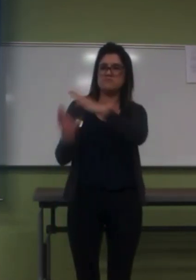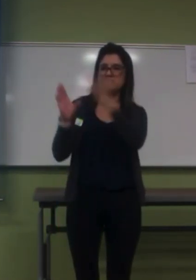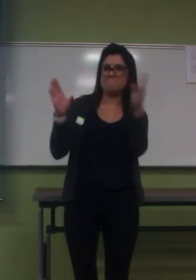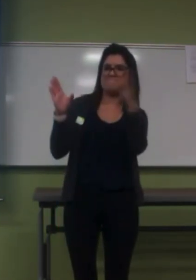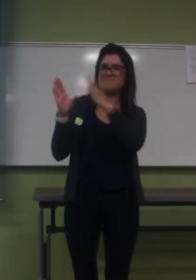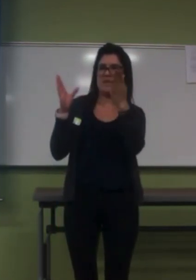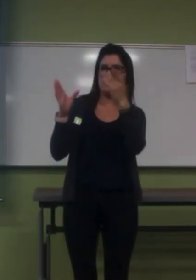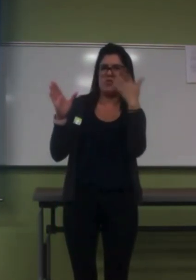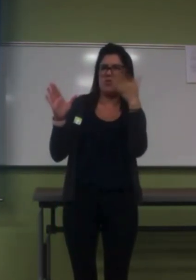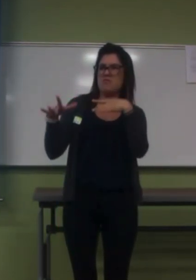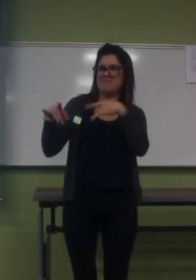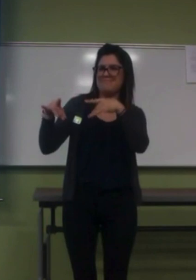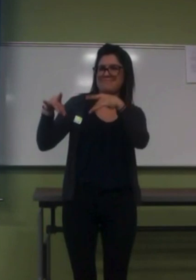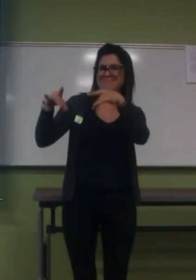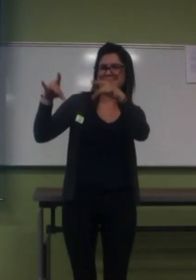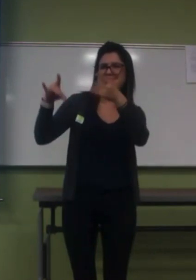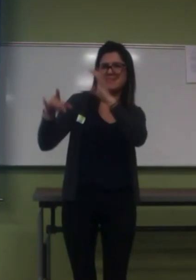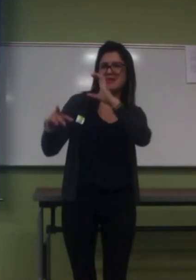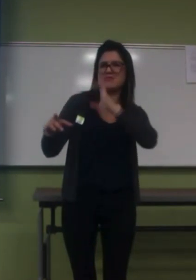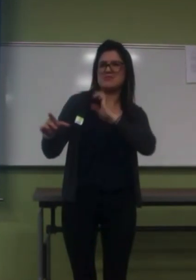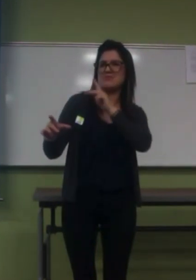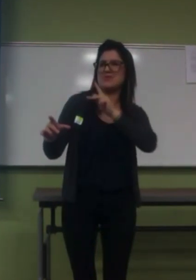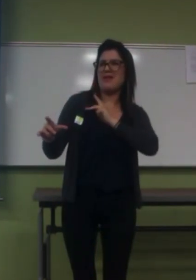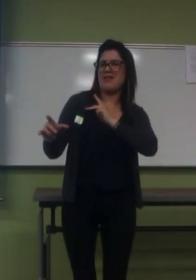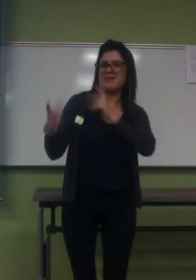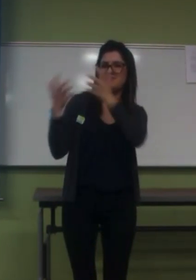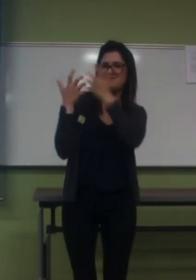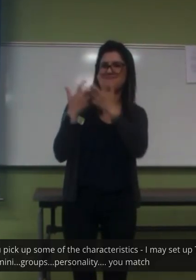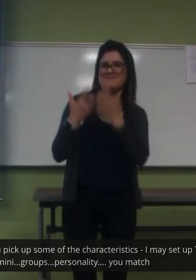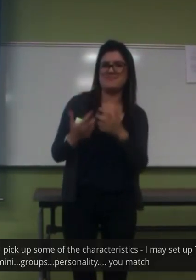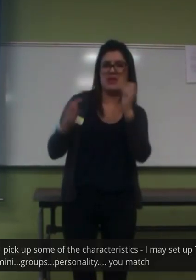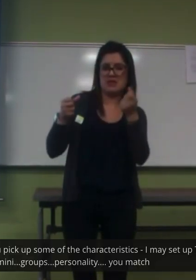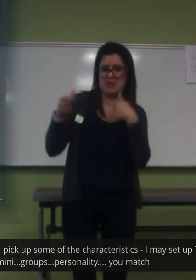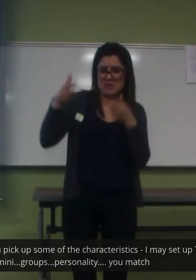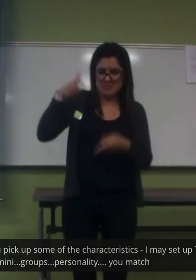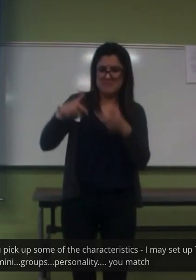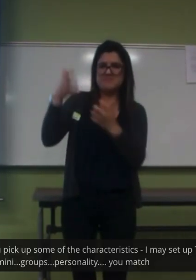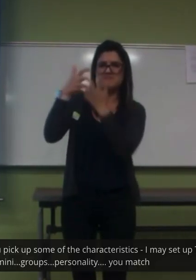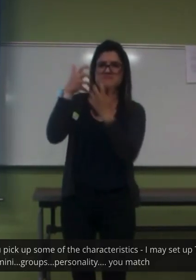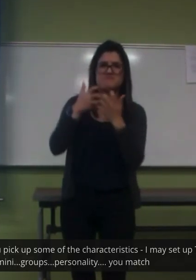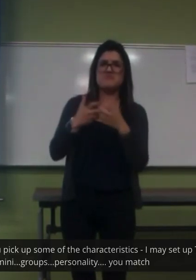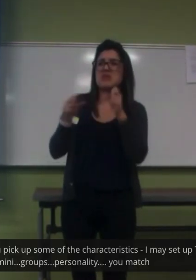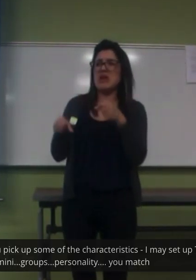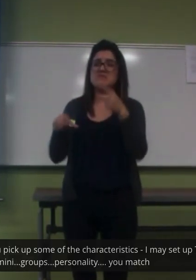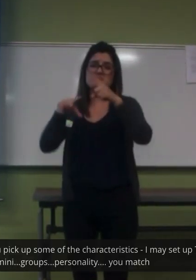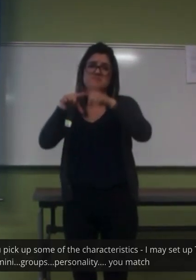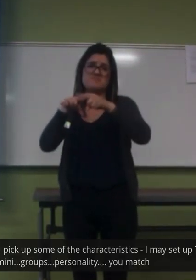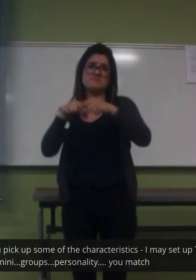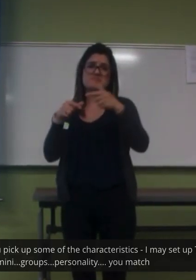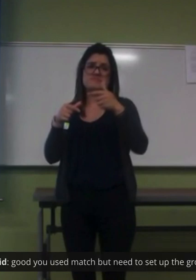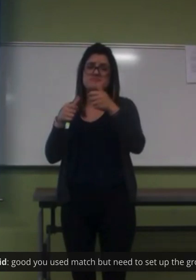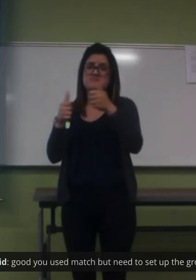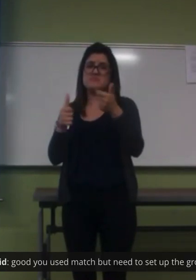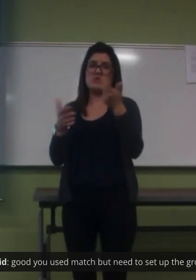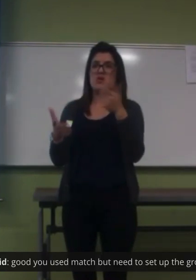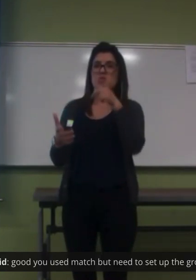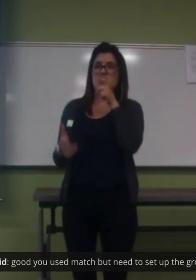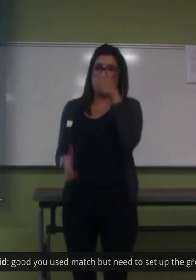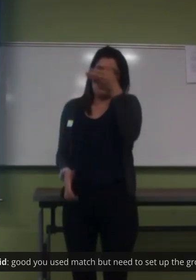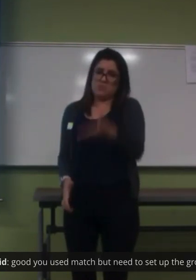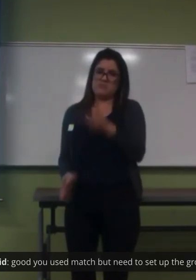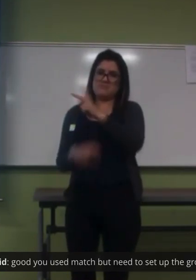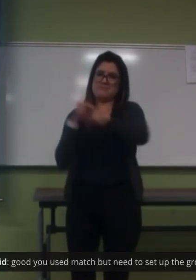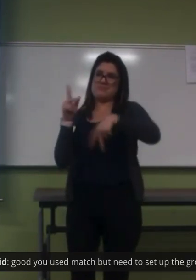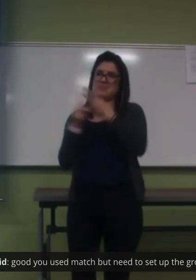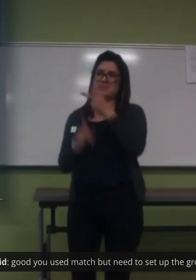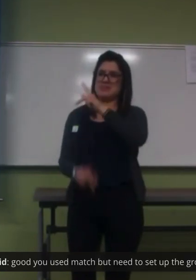characteristics from a Taurus, and then have some from a Gemini as well. So, you know, it depends on who you are as a person,